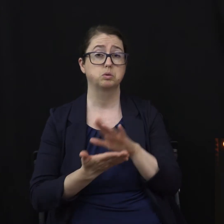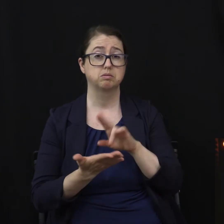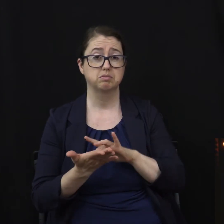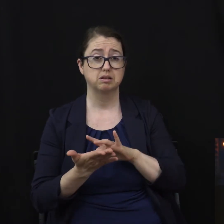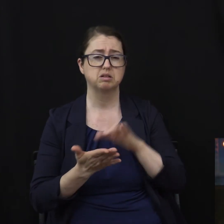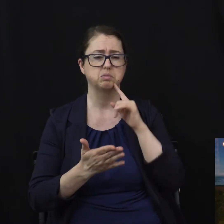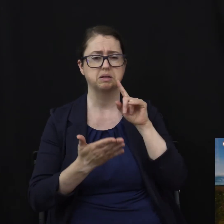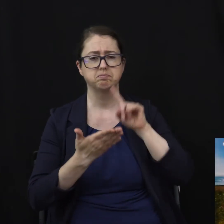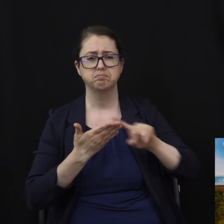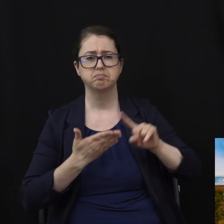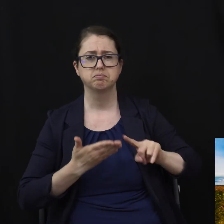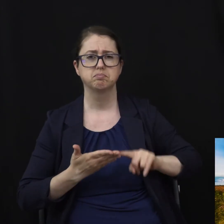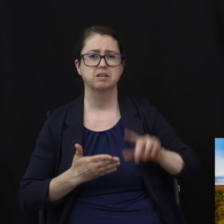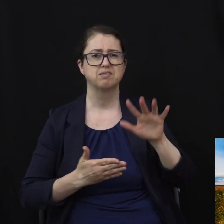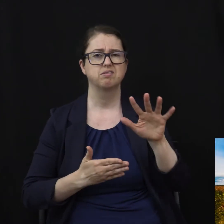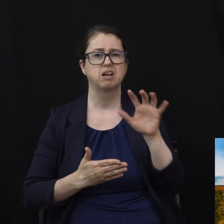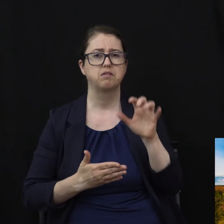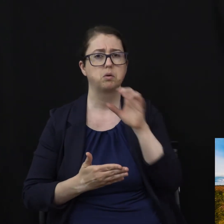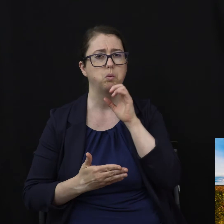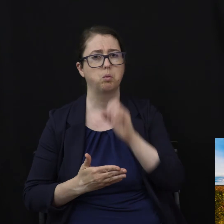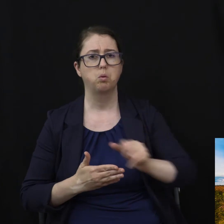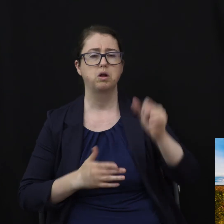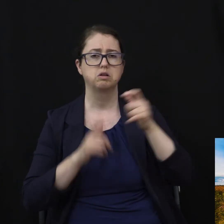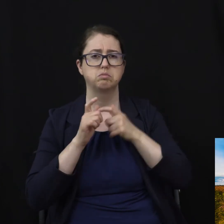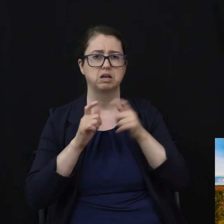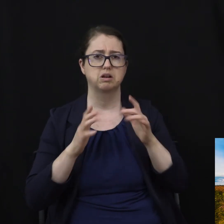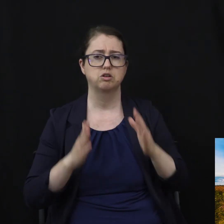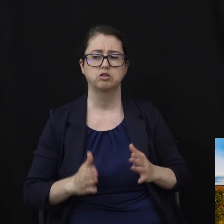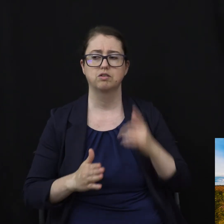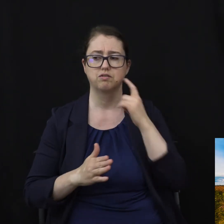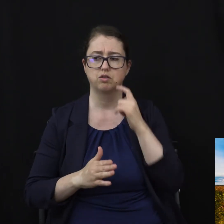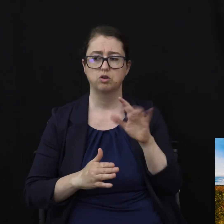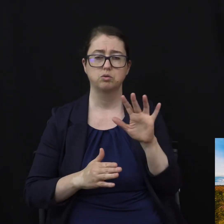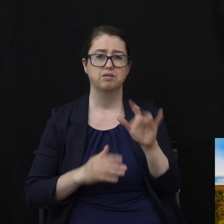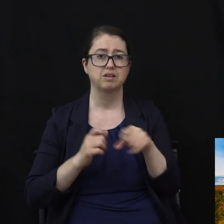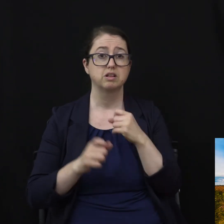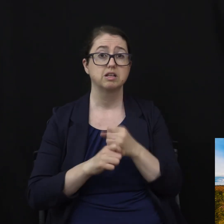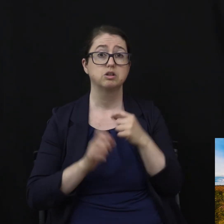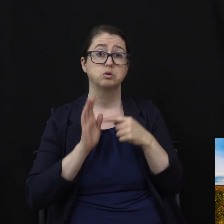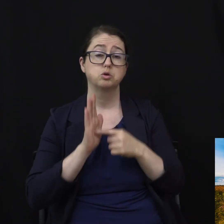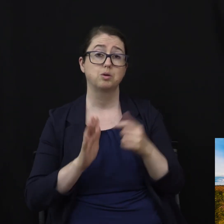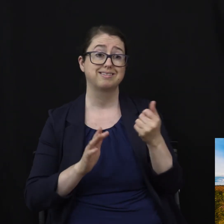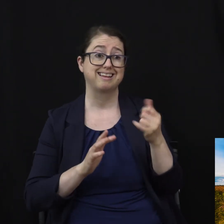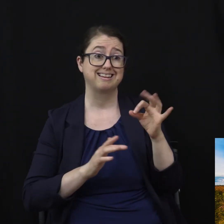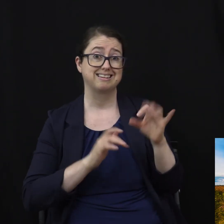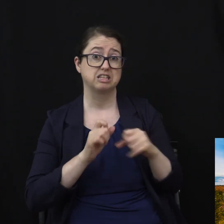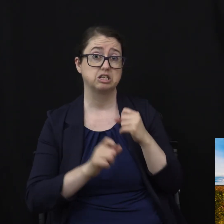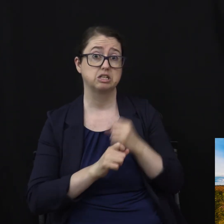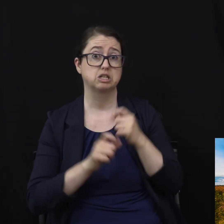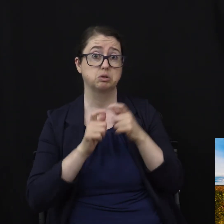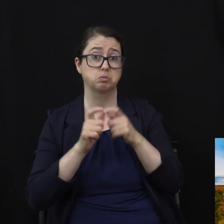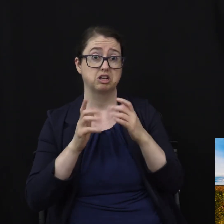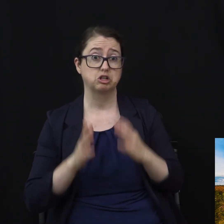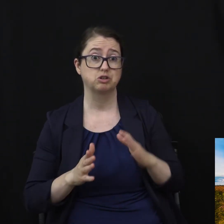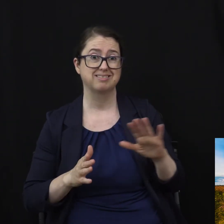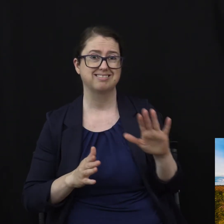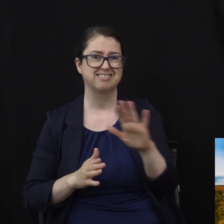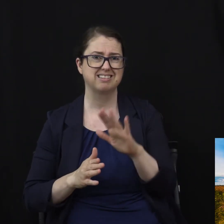for more than 20 years. The study revealed that after 19 years, the runner's initial disability was 16